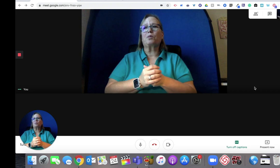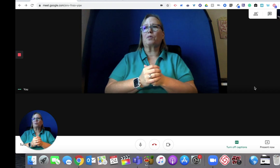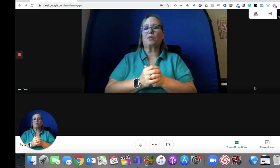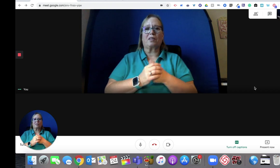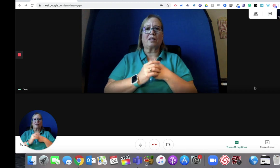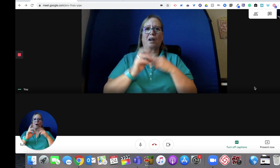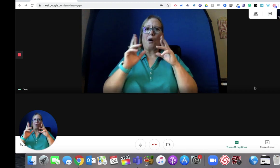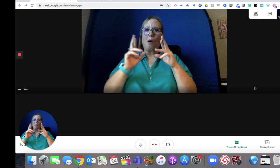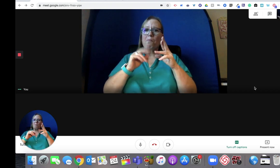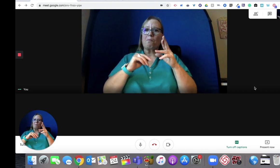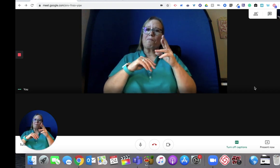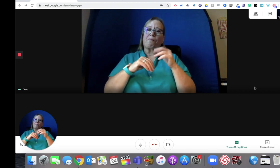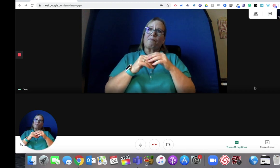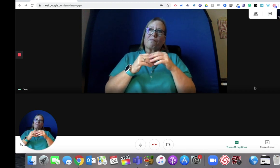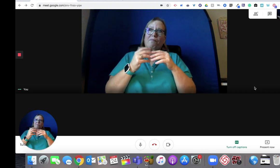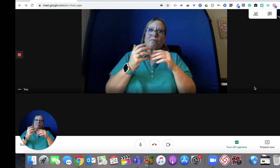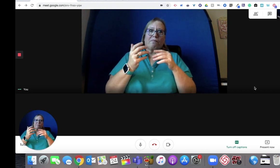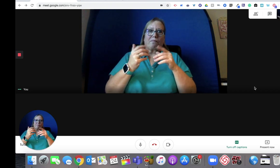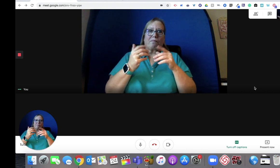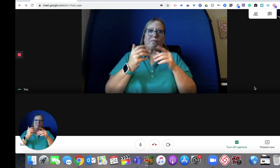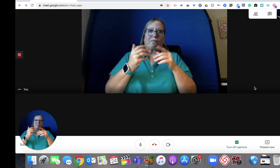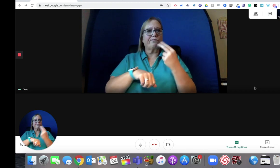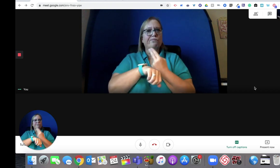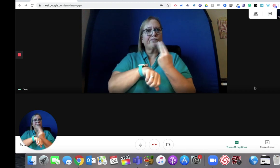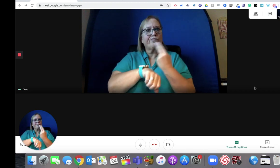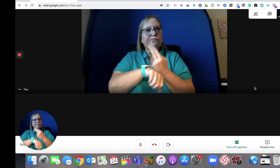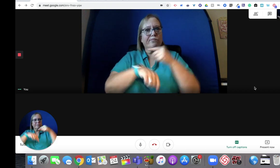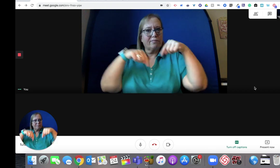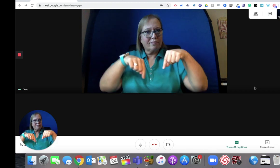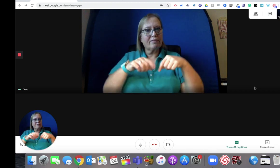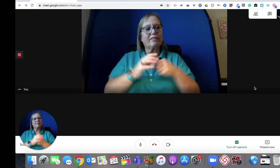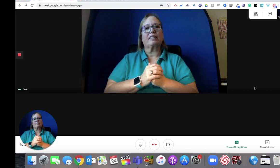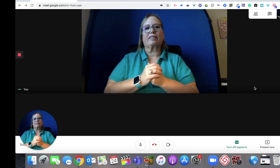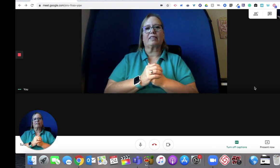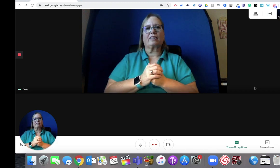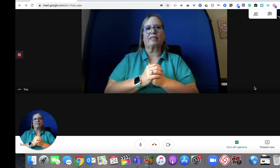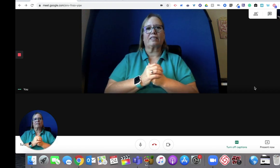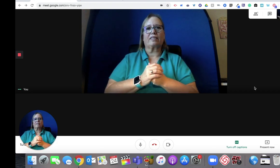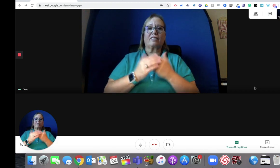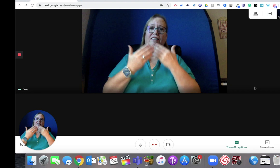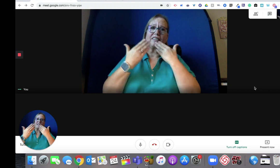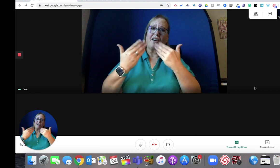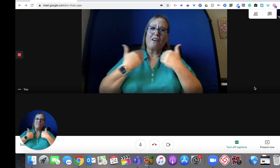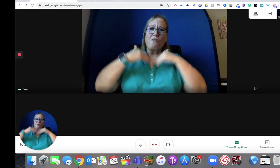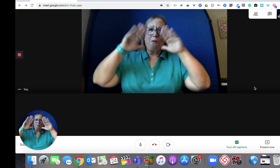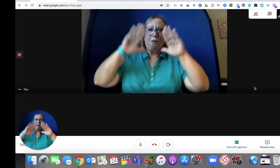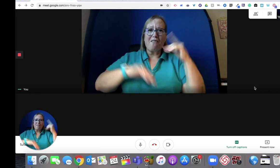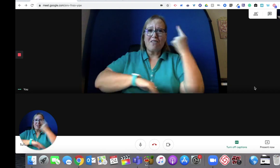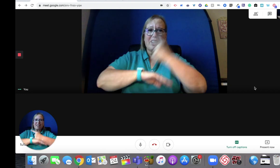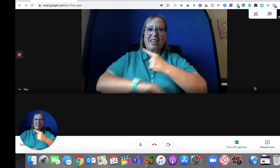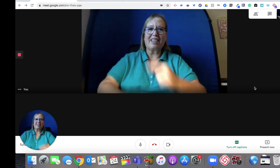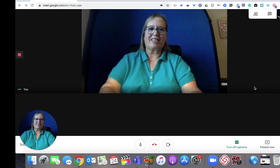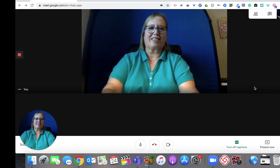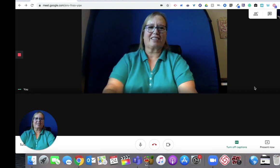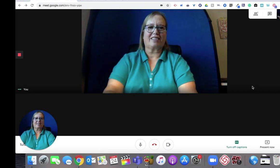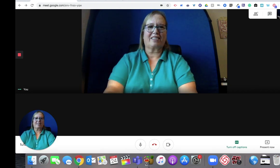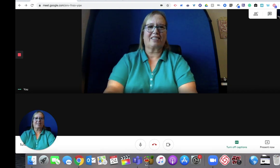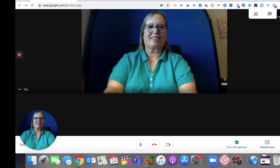been helpful to you. And I hope that you're able to use this. Thank you. Have a wonderful day. day. day. You